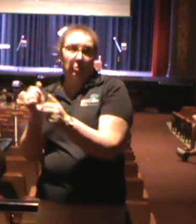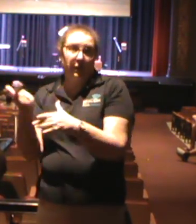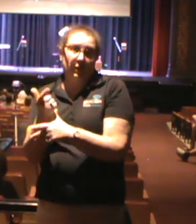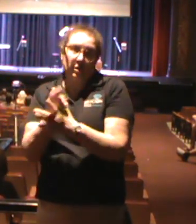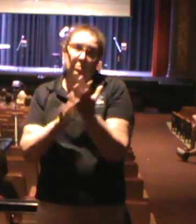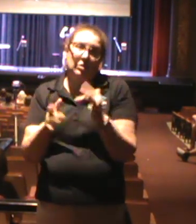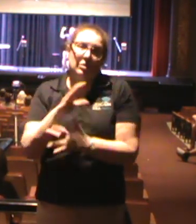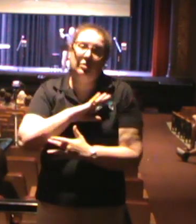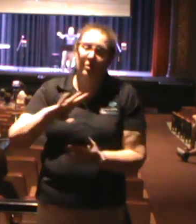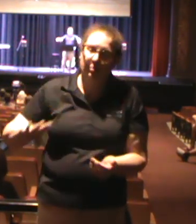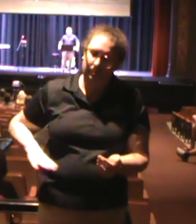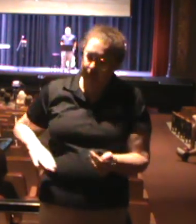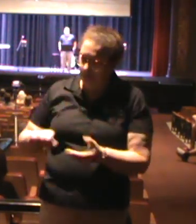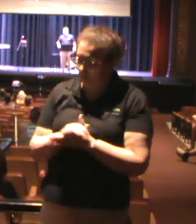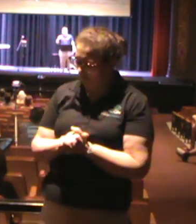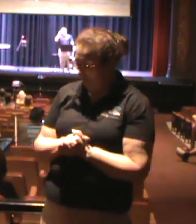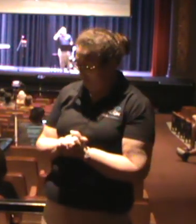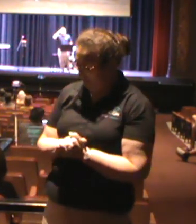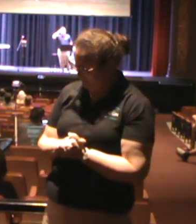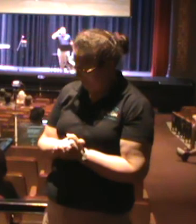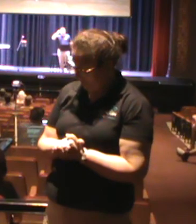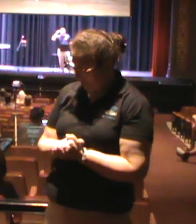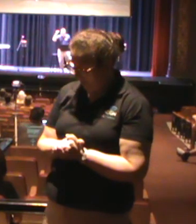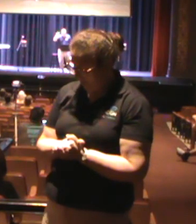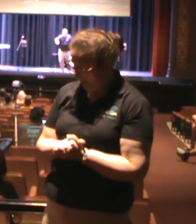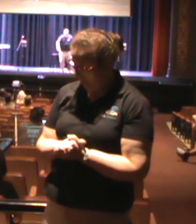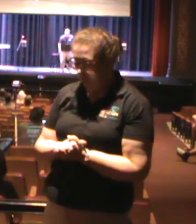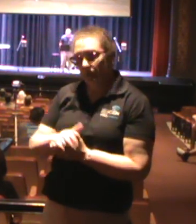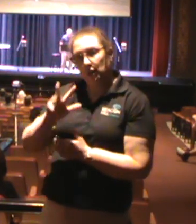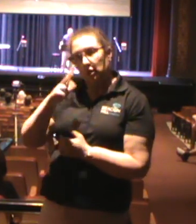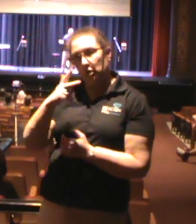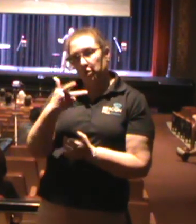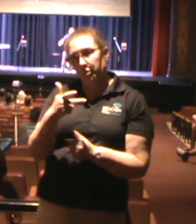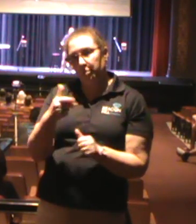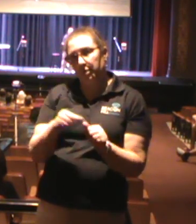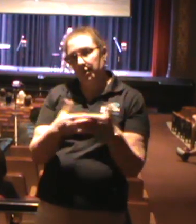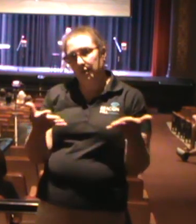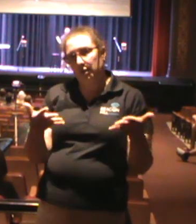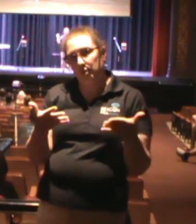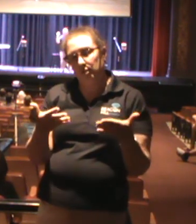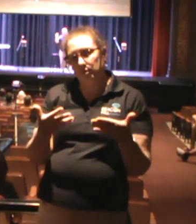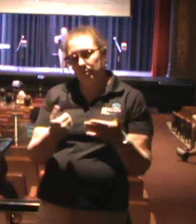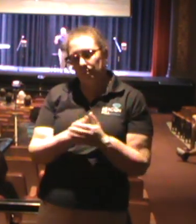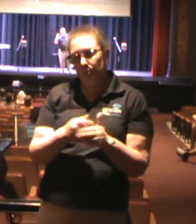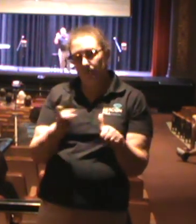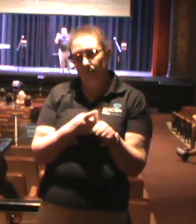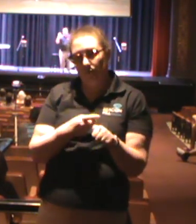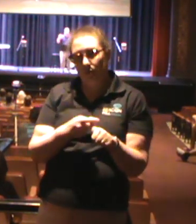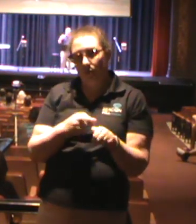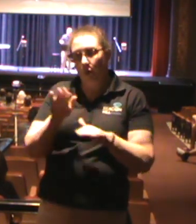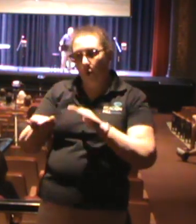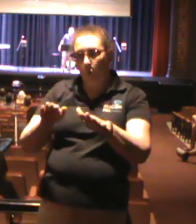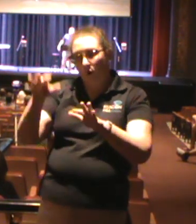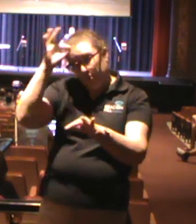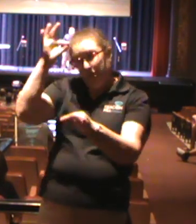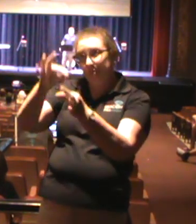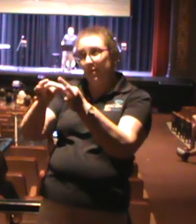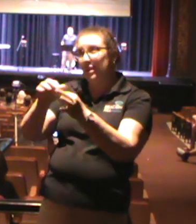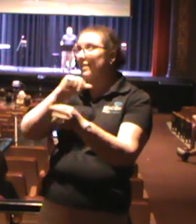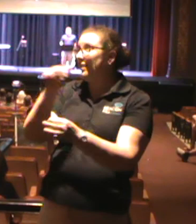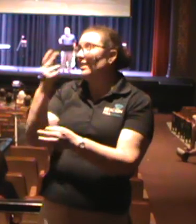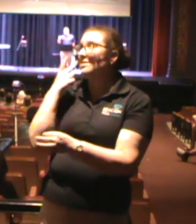Let me give you three takeaways. Let me give you three takeaways. One, walk by faith and not by sight.